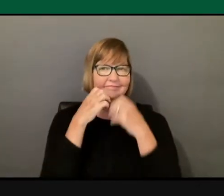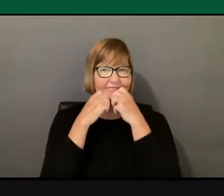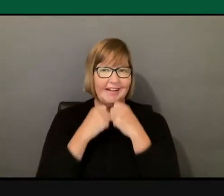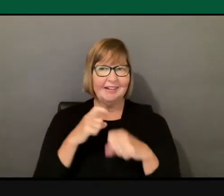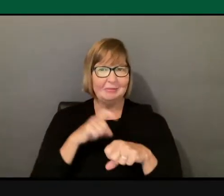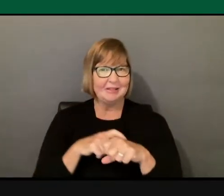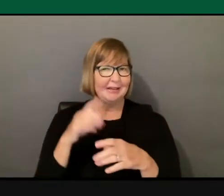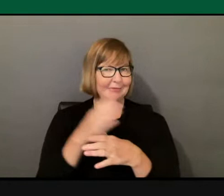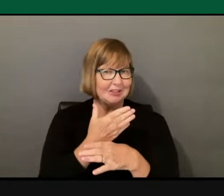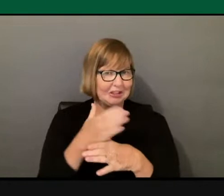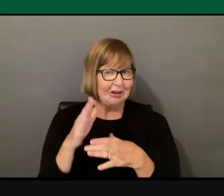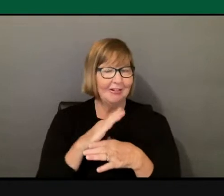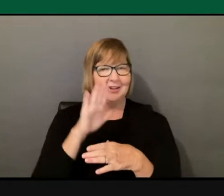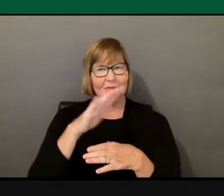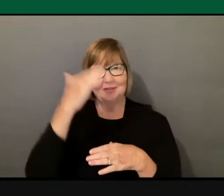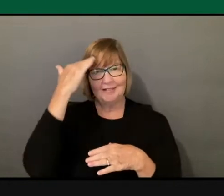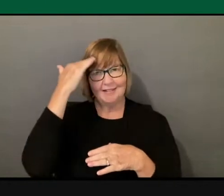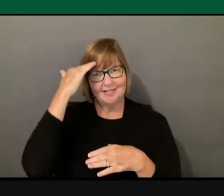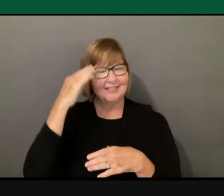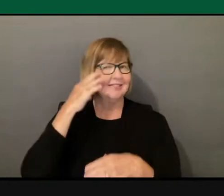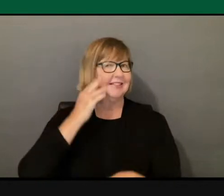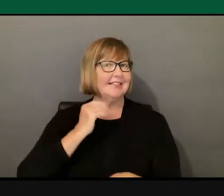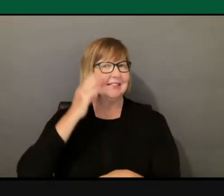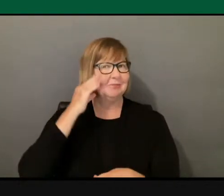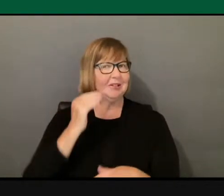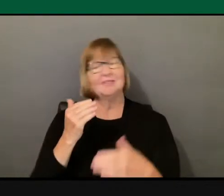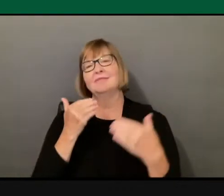their knowledge and experience in moving us forward.